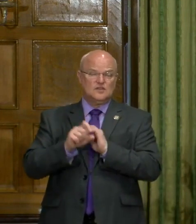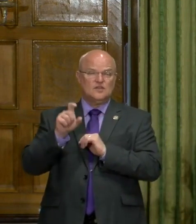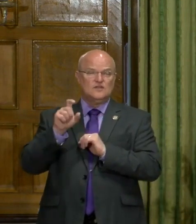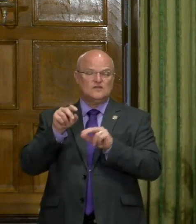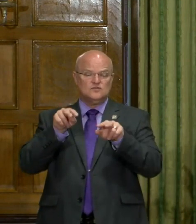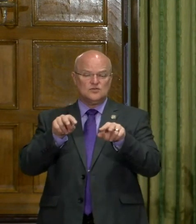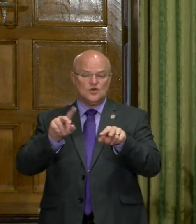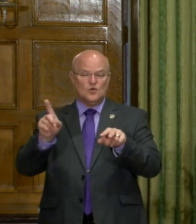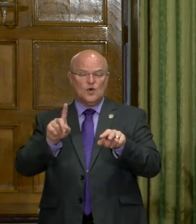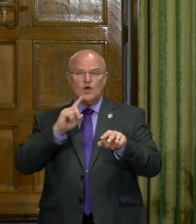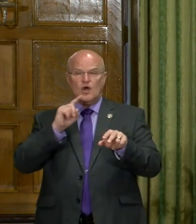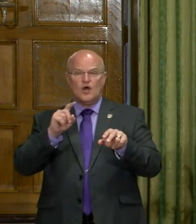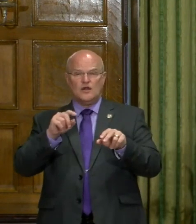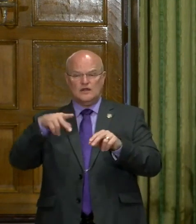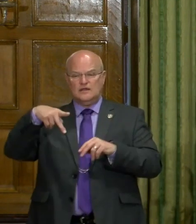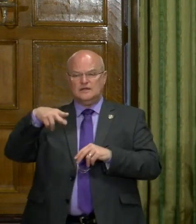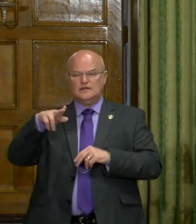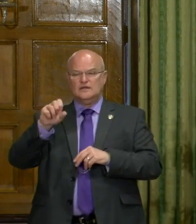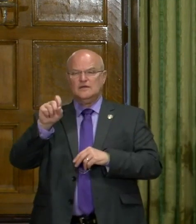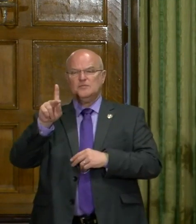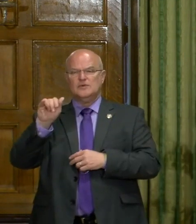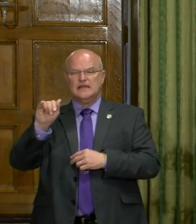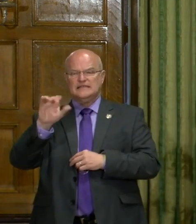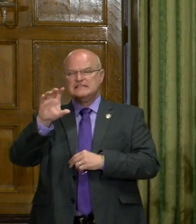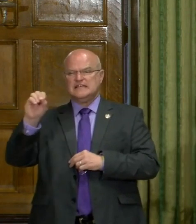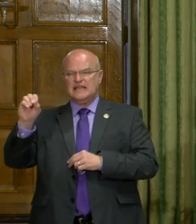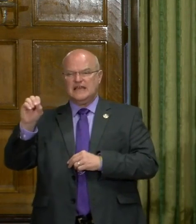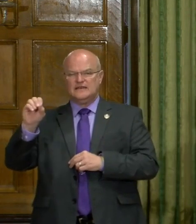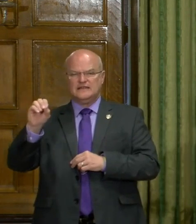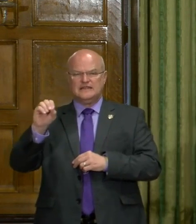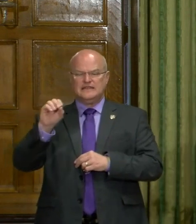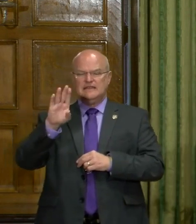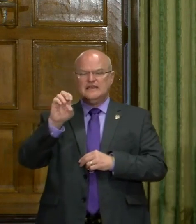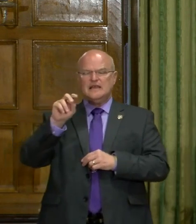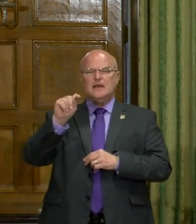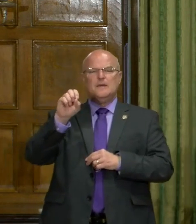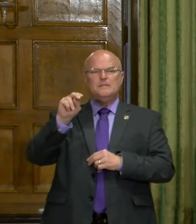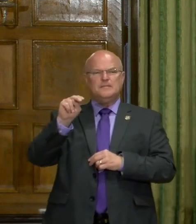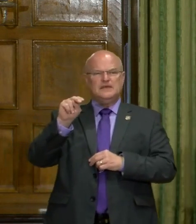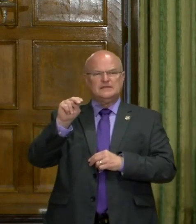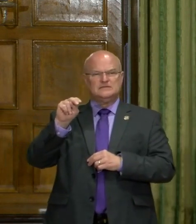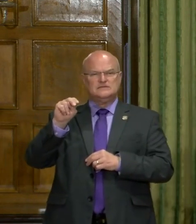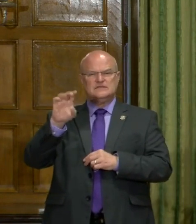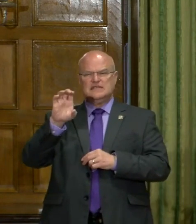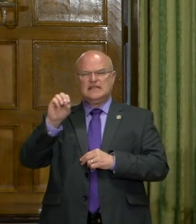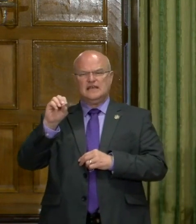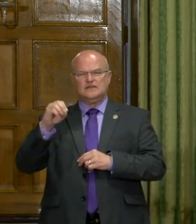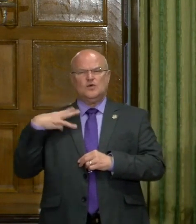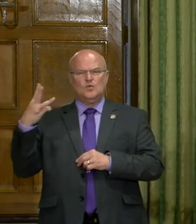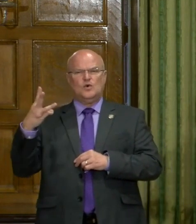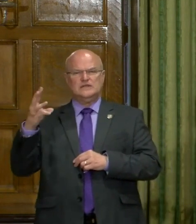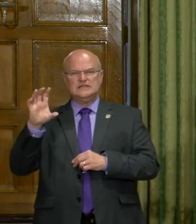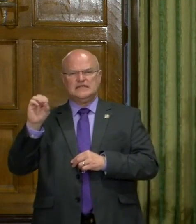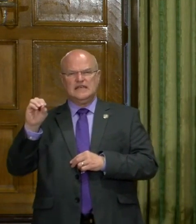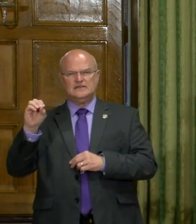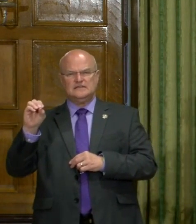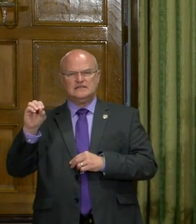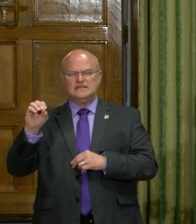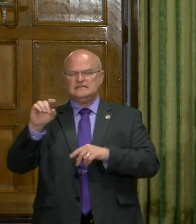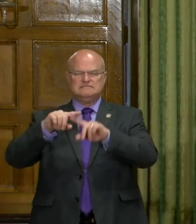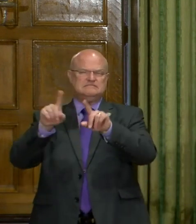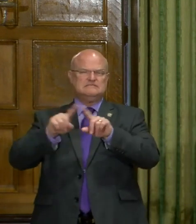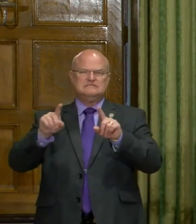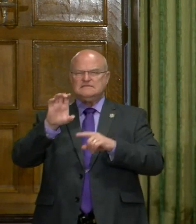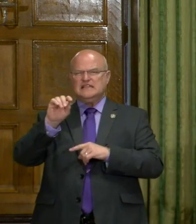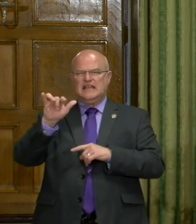look at where we are in Pulaski County and Garland County and Benton and Washington County and South Arkansas in terms of their trend line.